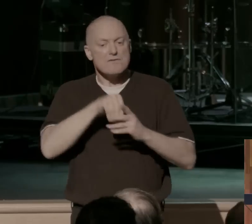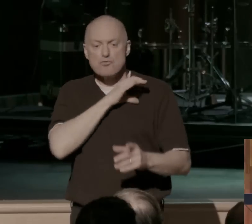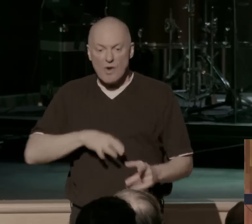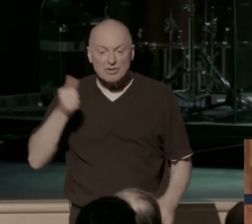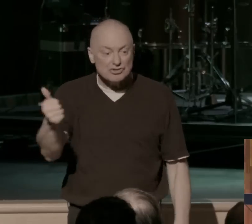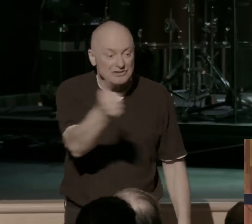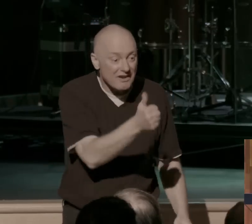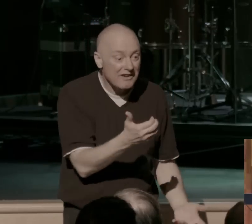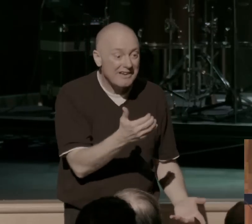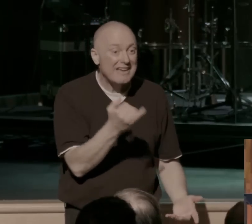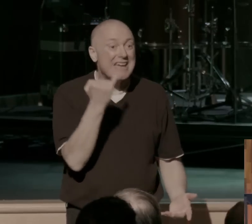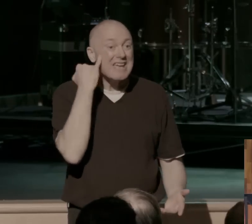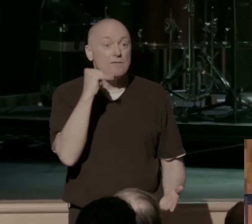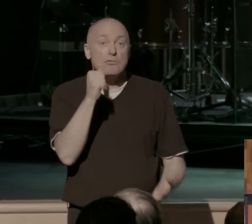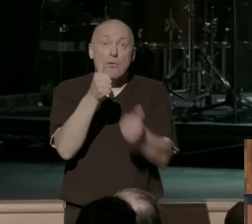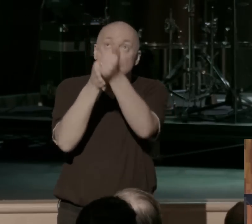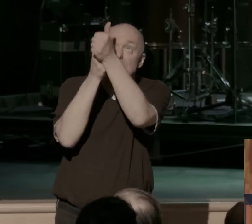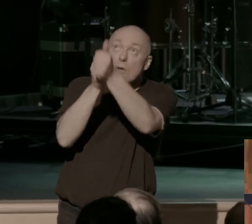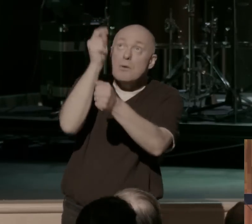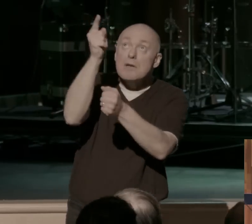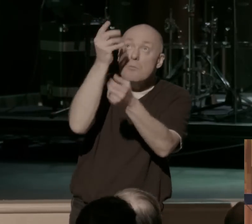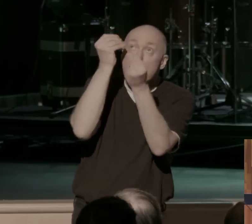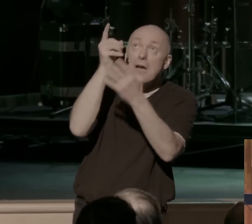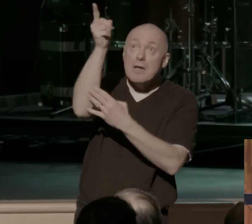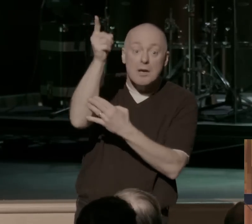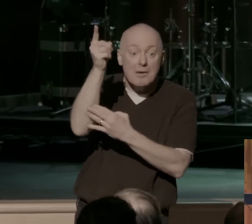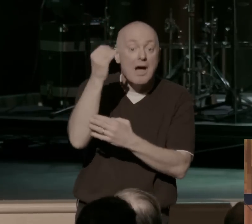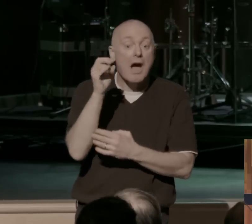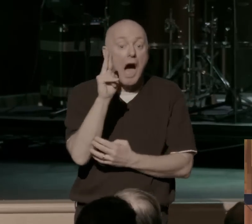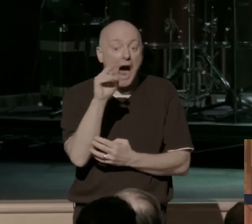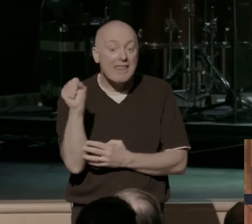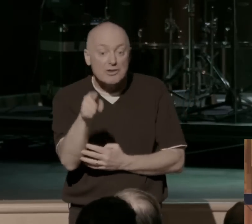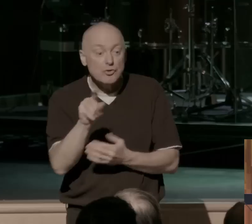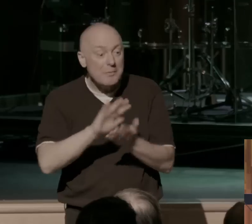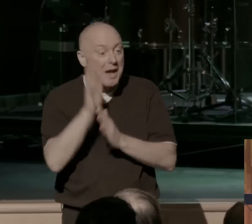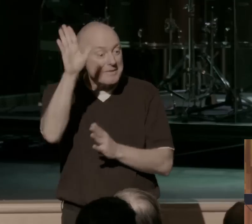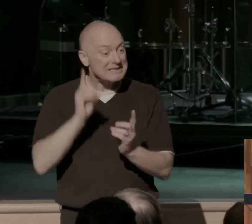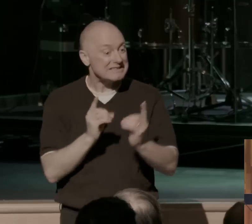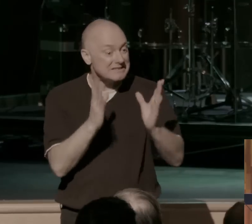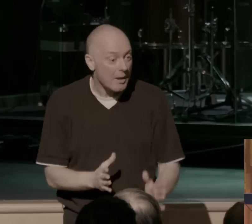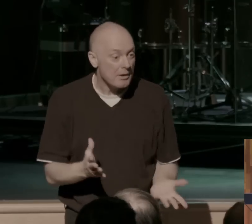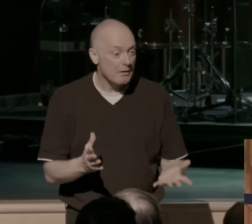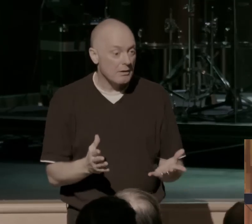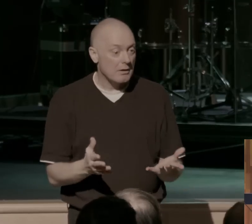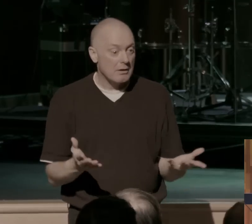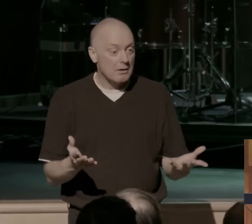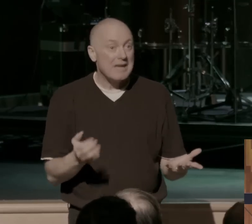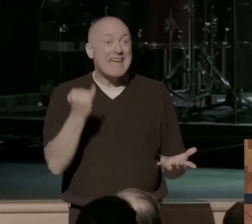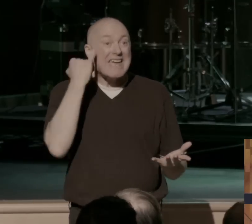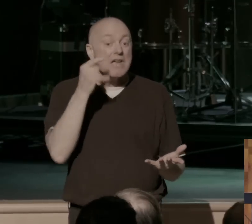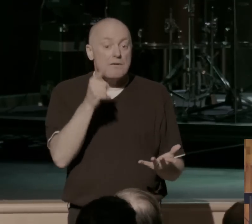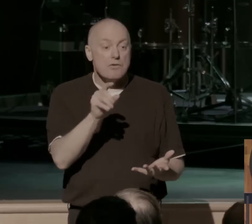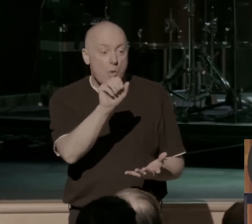unless you abide in his word, unless you are one of his disciples. They totally miss what Jesus said. says, if you abide in my word,